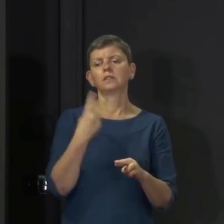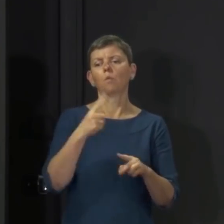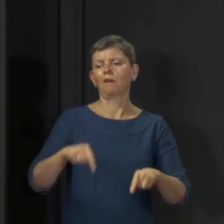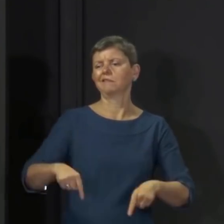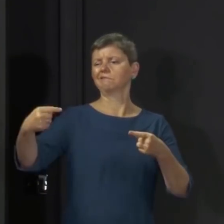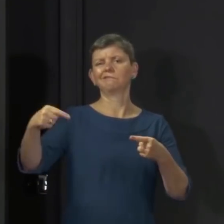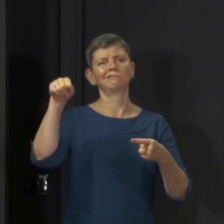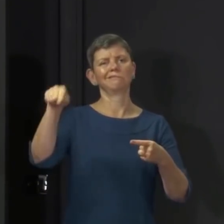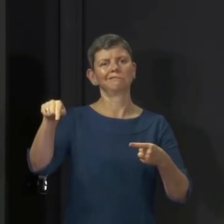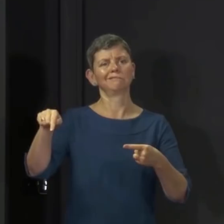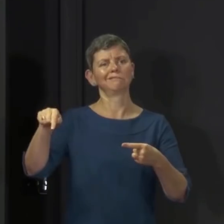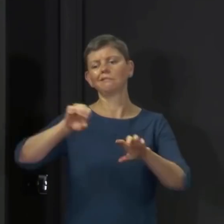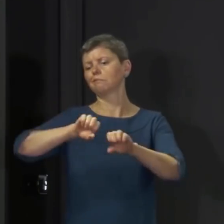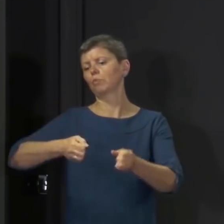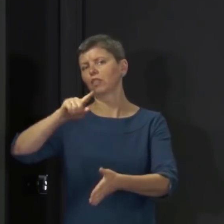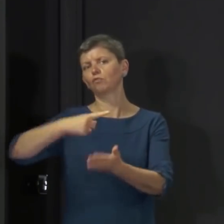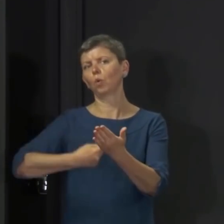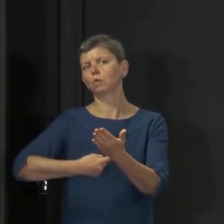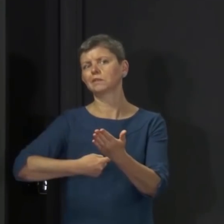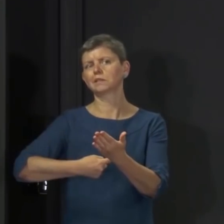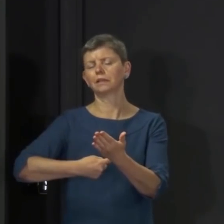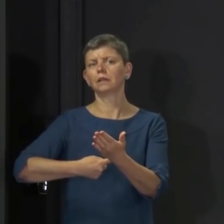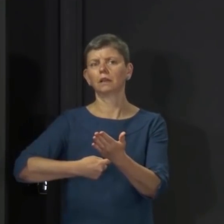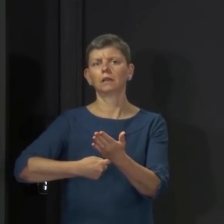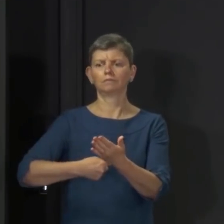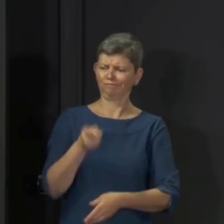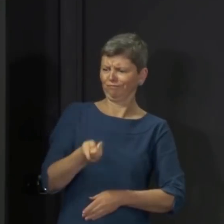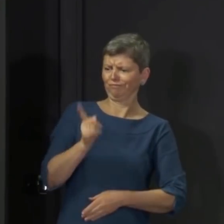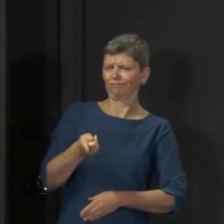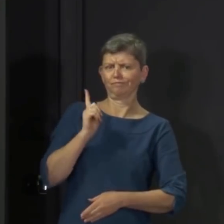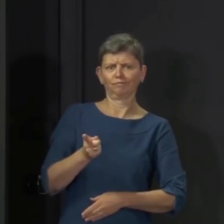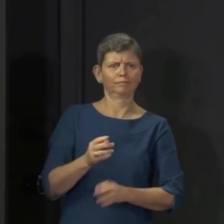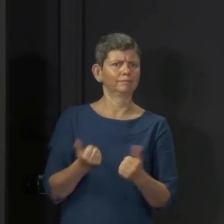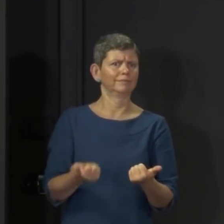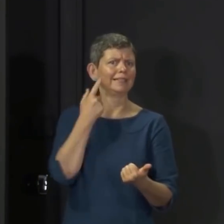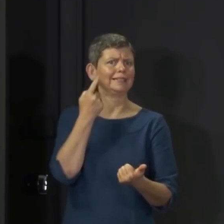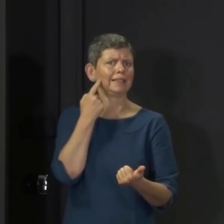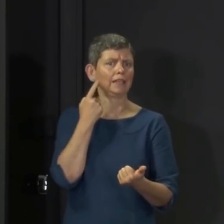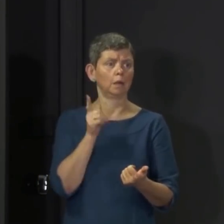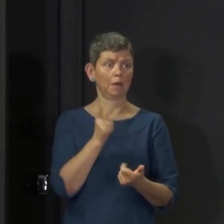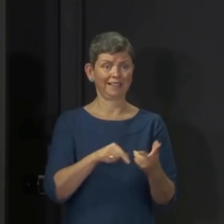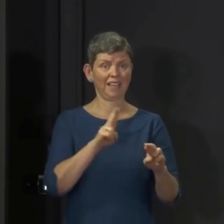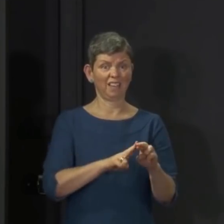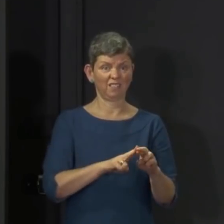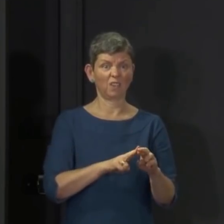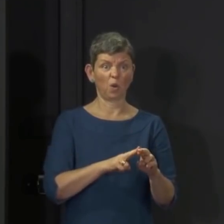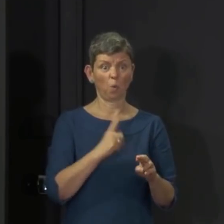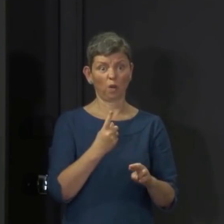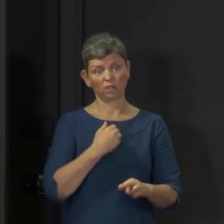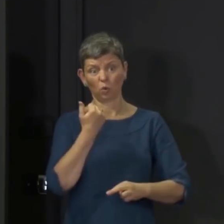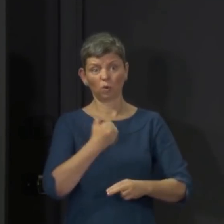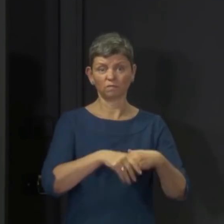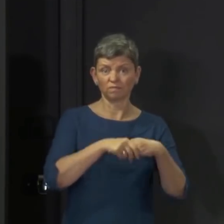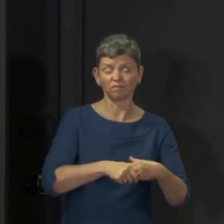that's not hard for any of us. The litmus test, though, is whether you're prepared to do the same when it's one of your own breaking the rules.